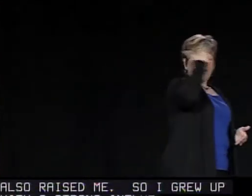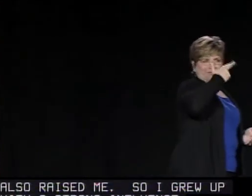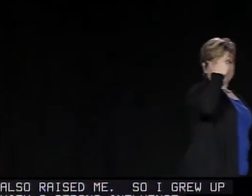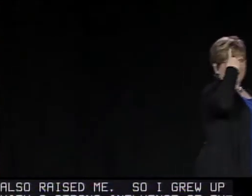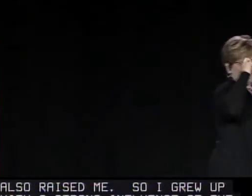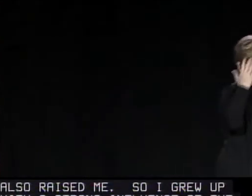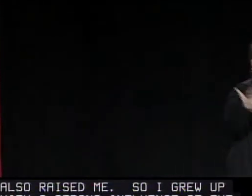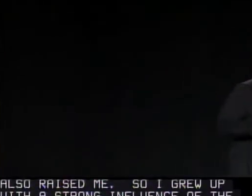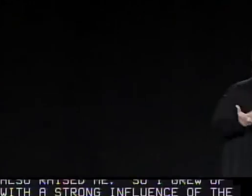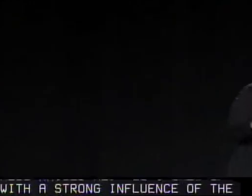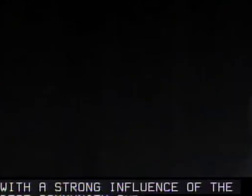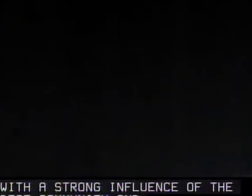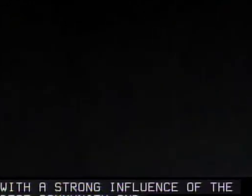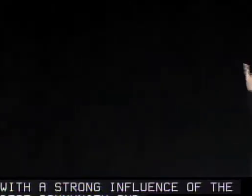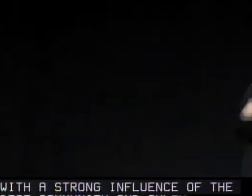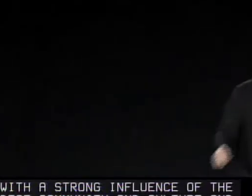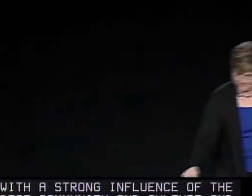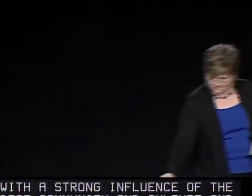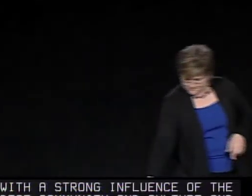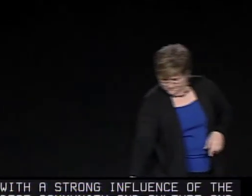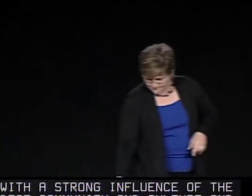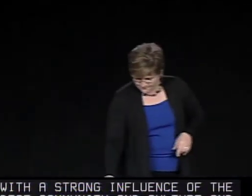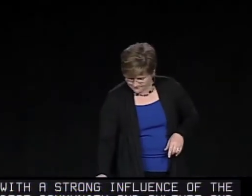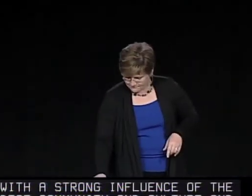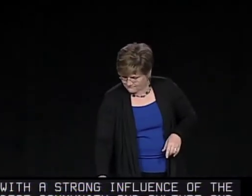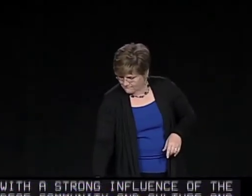and ASL. And that's the reason I'm here today.